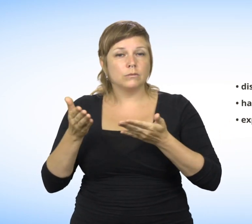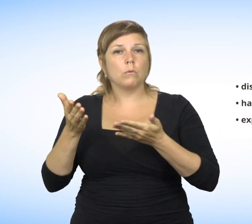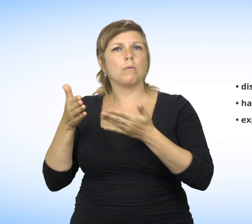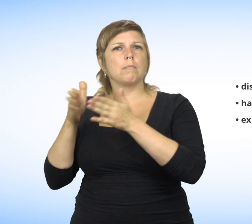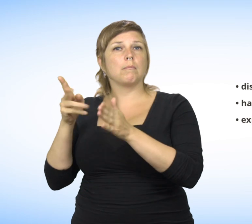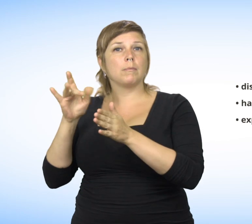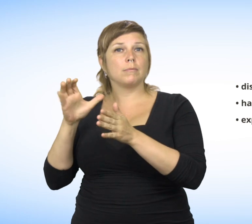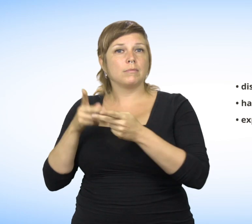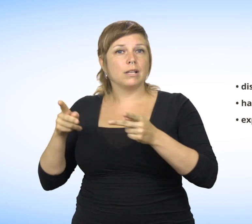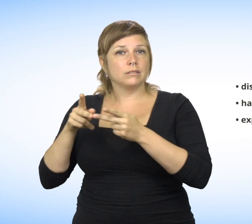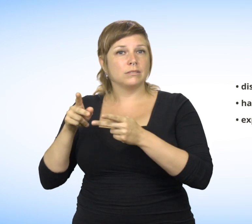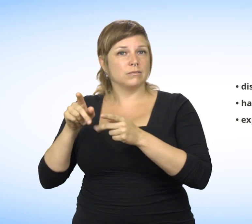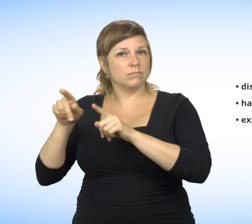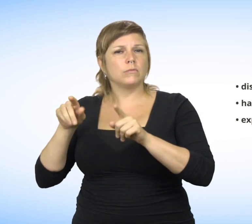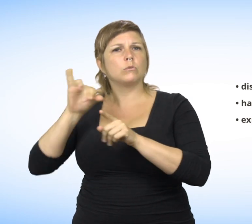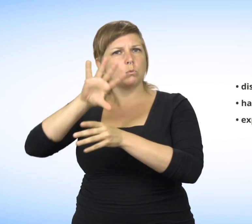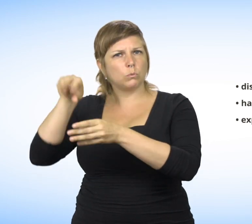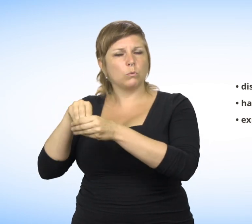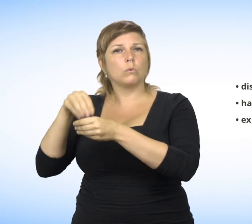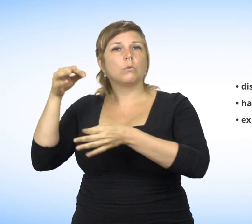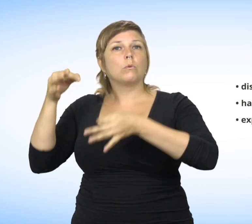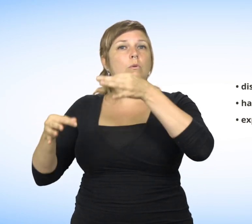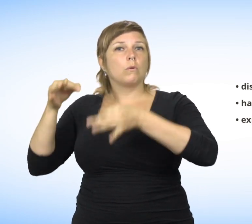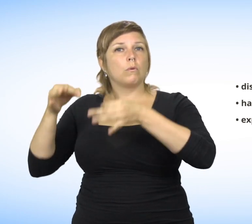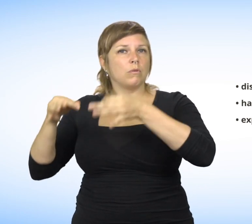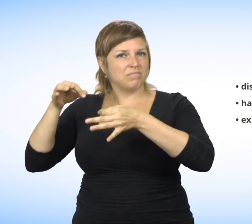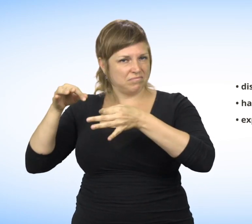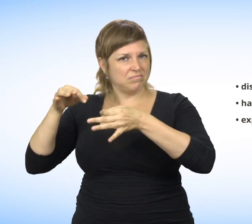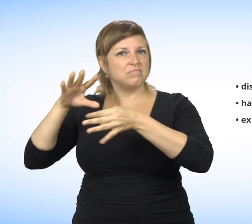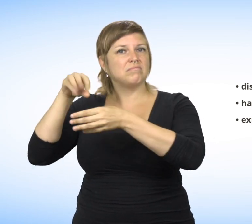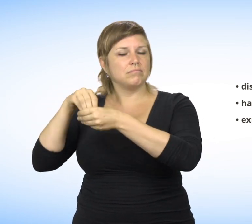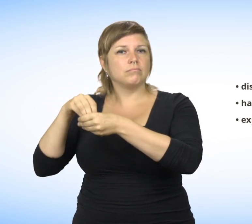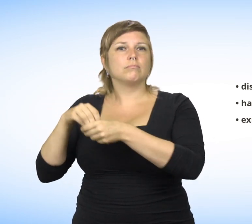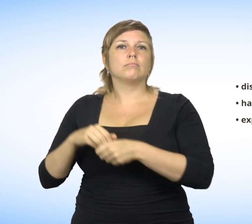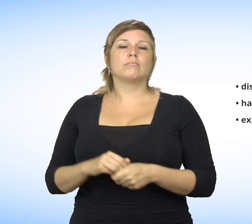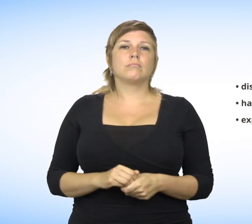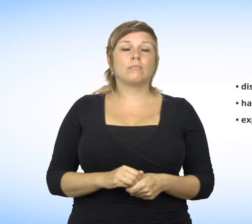housing, public services, transport, and places or juridical acts.